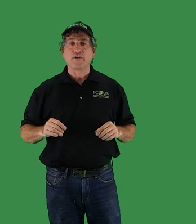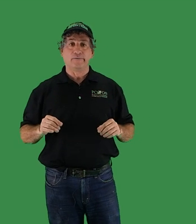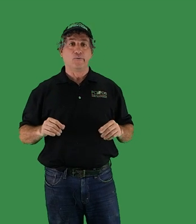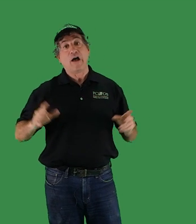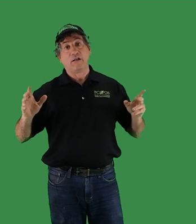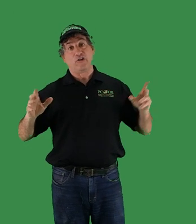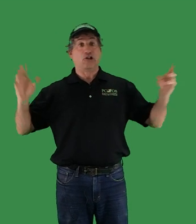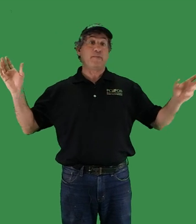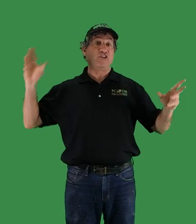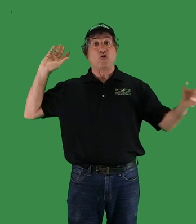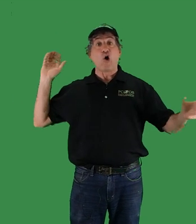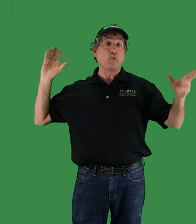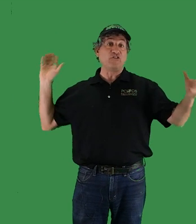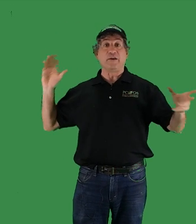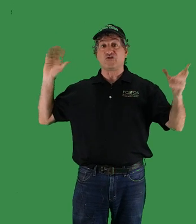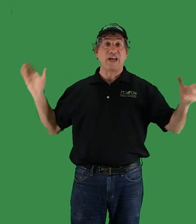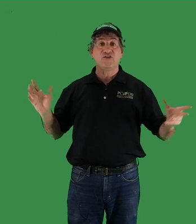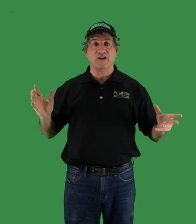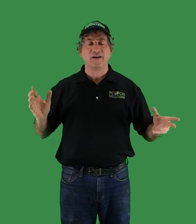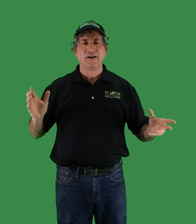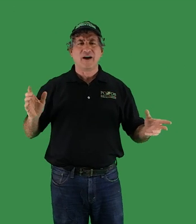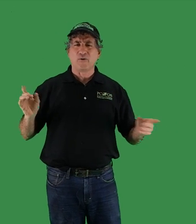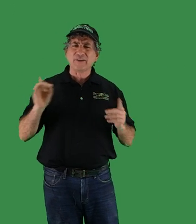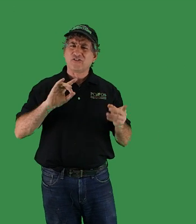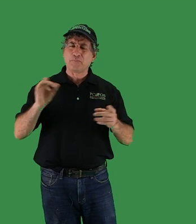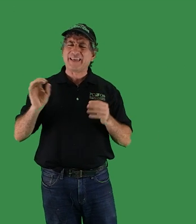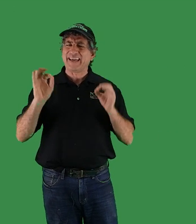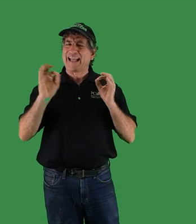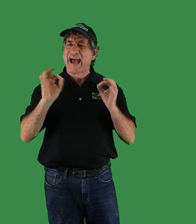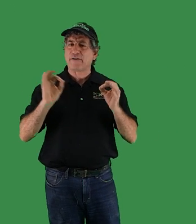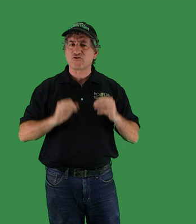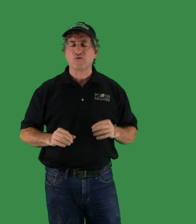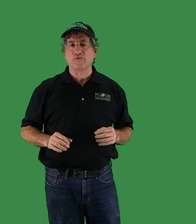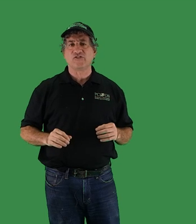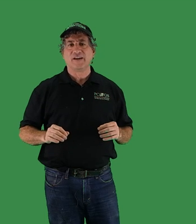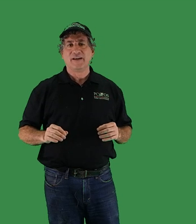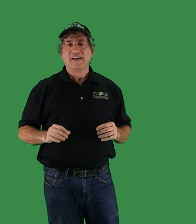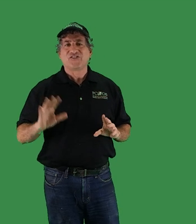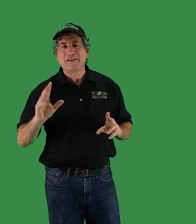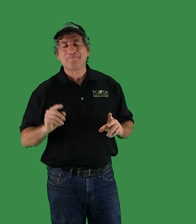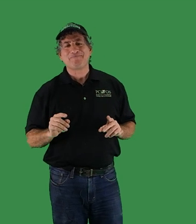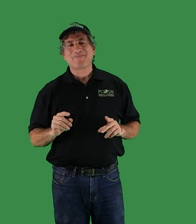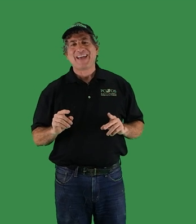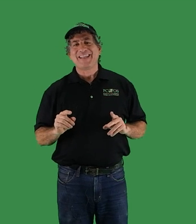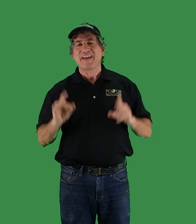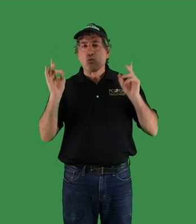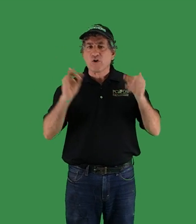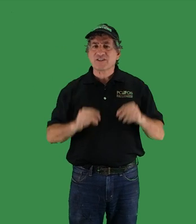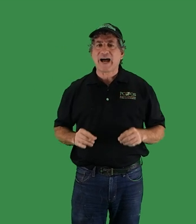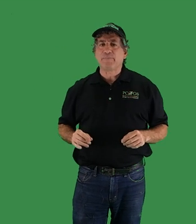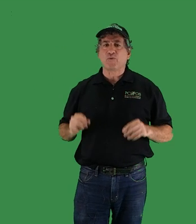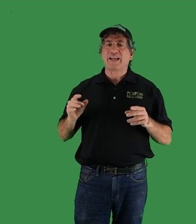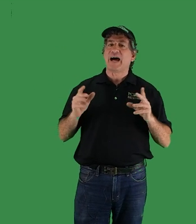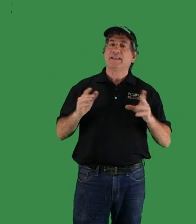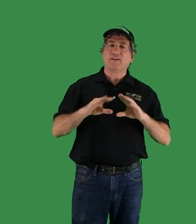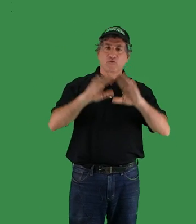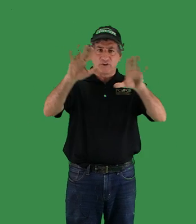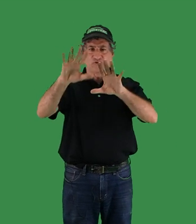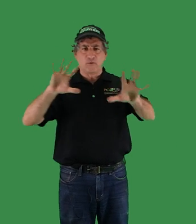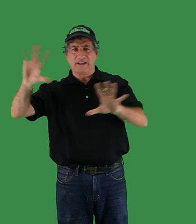that, well, the climate has always been changing, are only speaking in half-truths. See, there were times when the continents were distributed